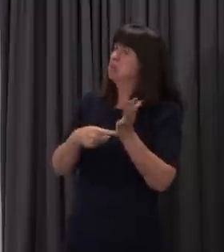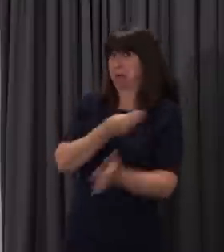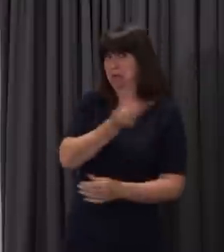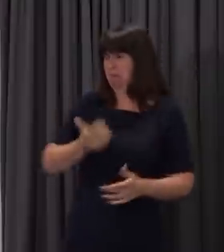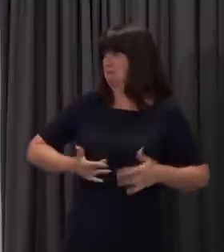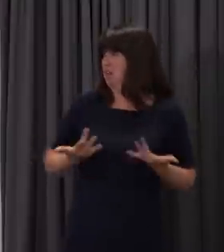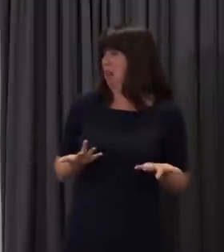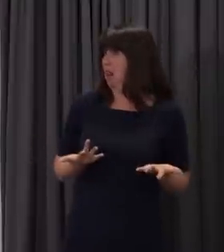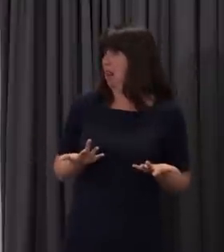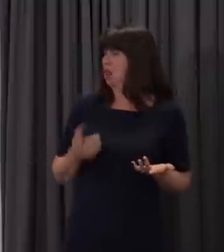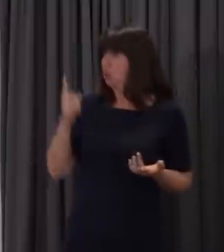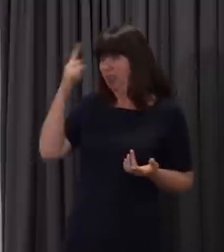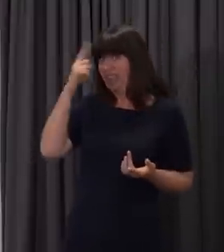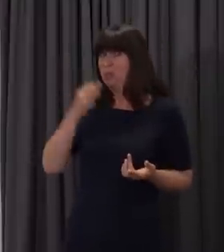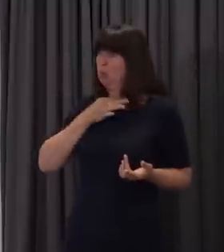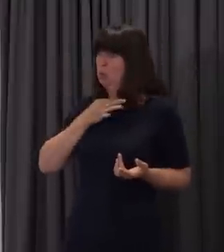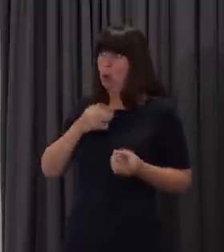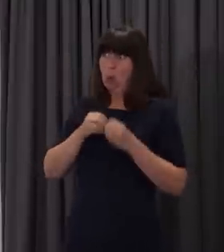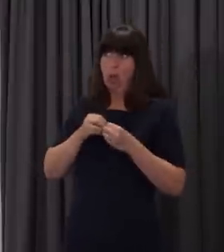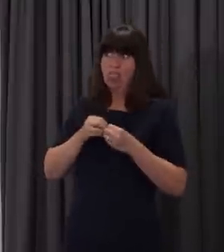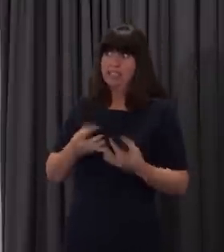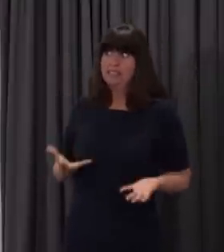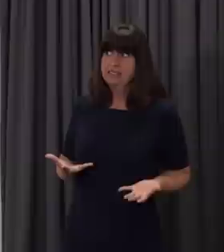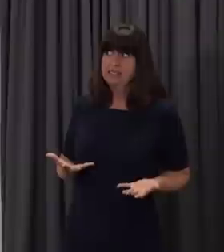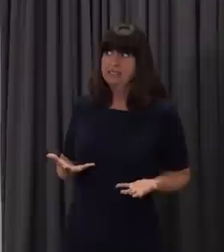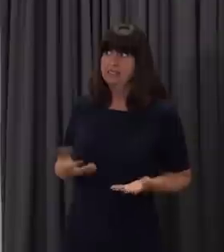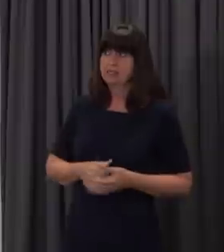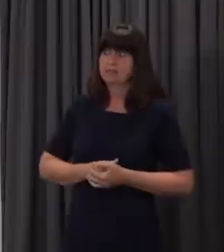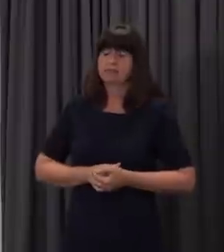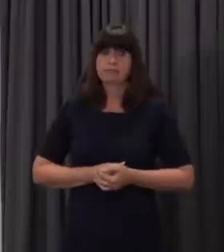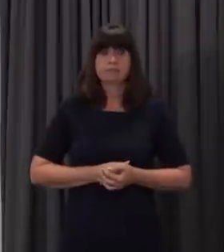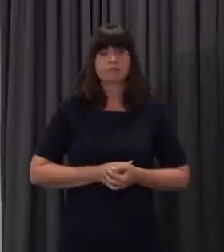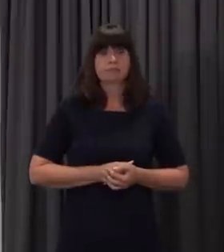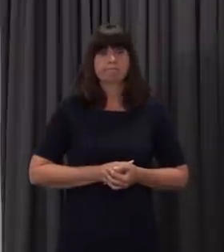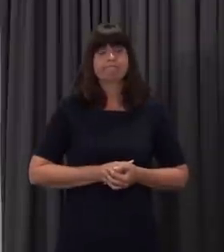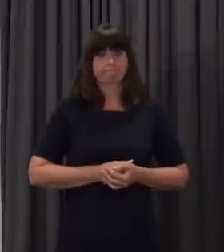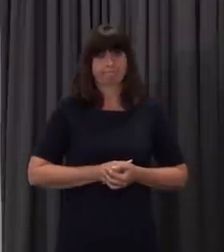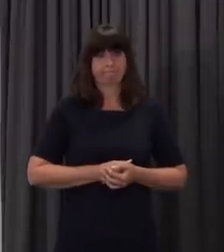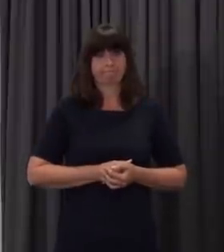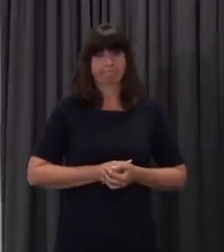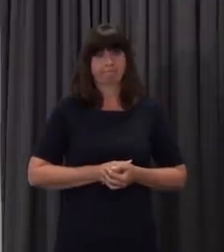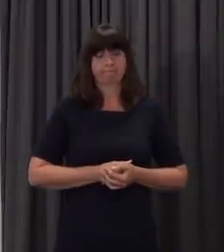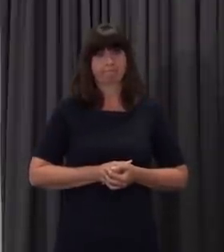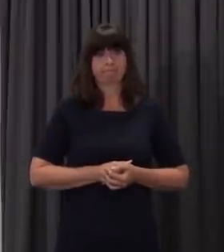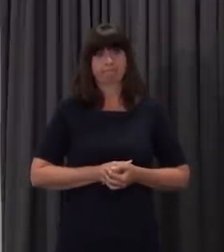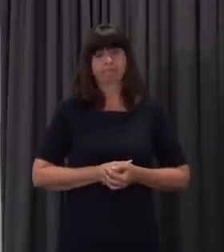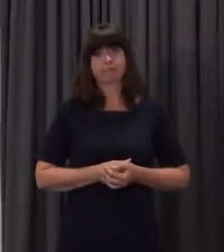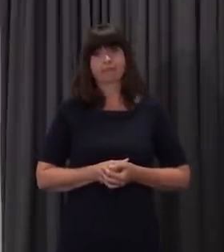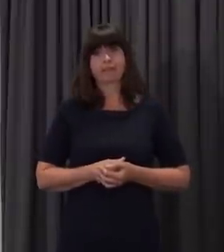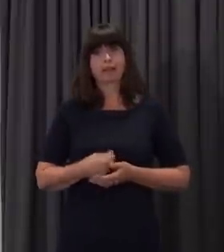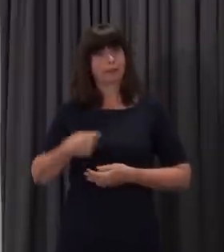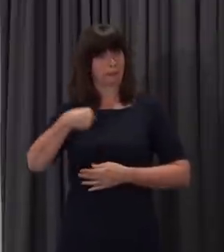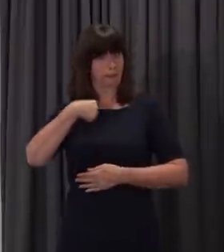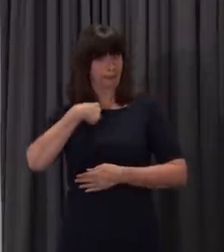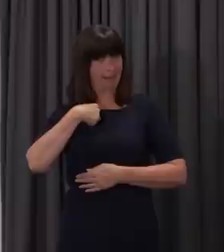with teachers? Is it a risk that's worth taking? Well, as I said last time I stood at this podium, Bethan, I cannot